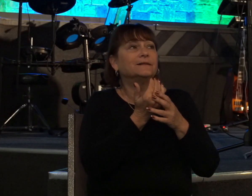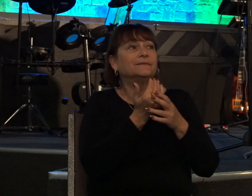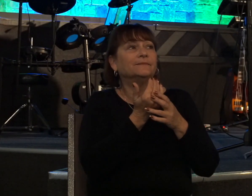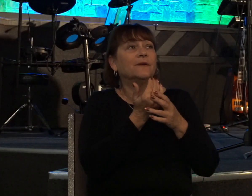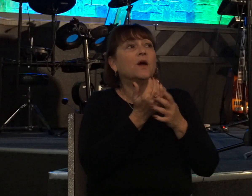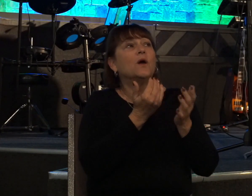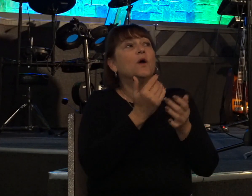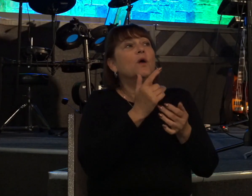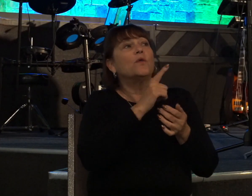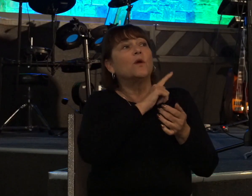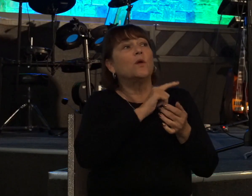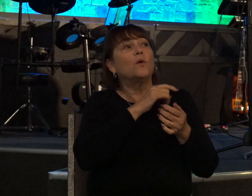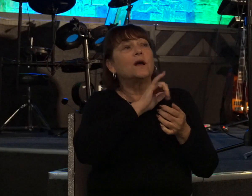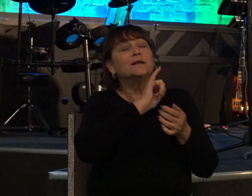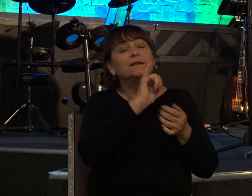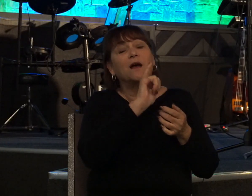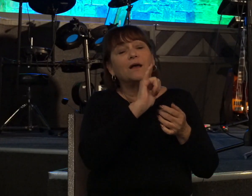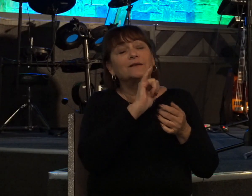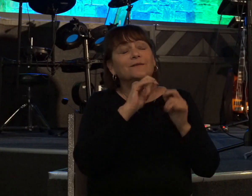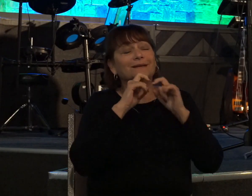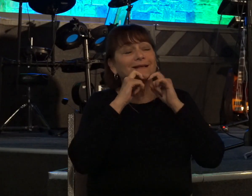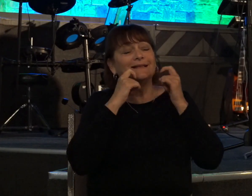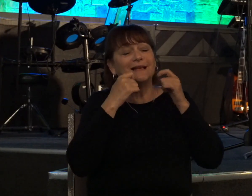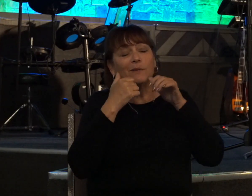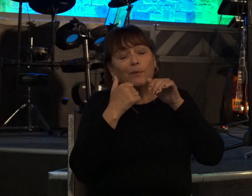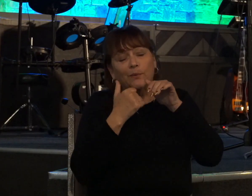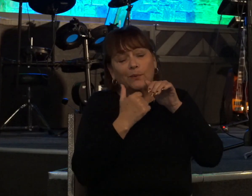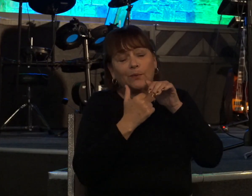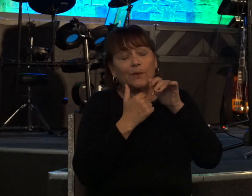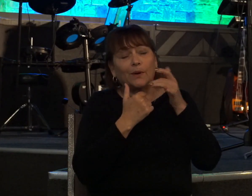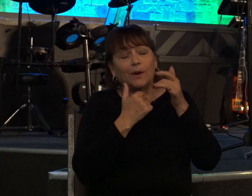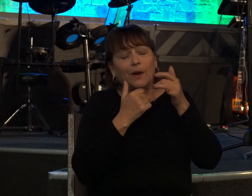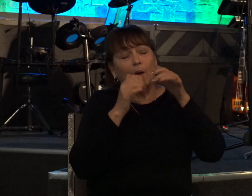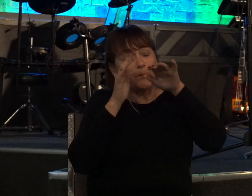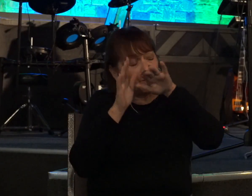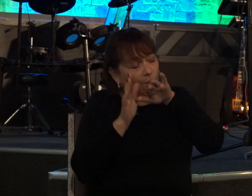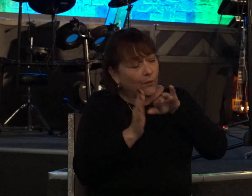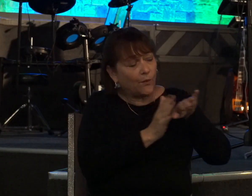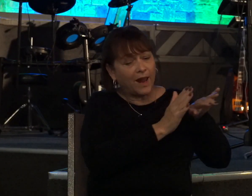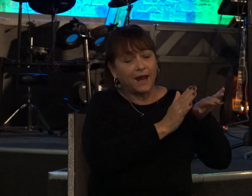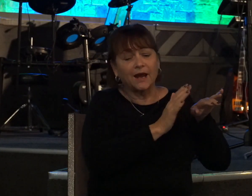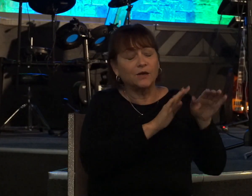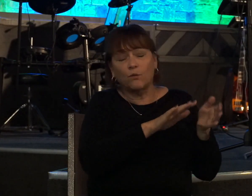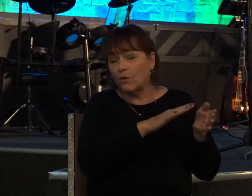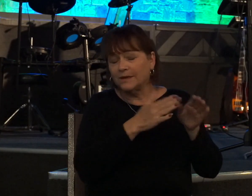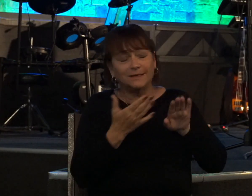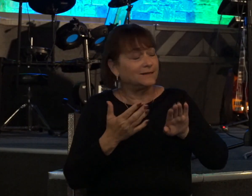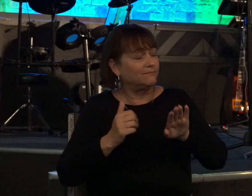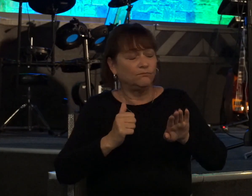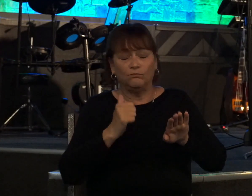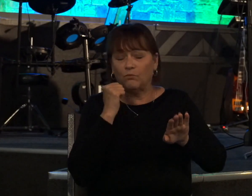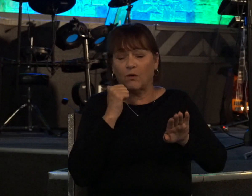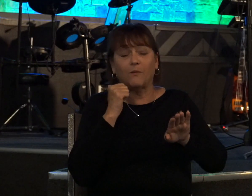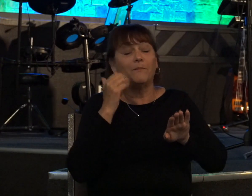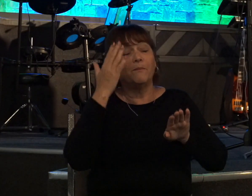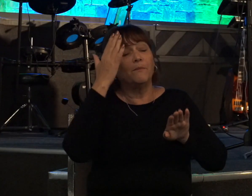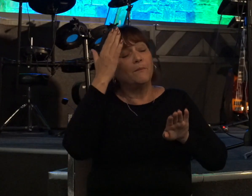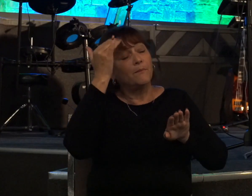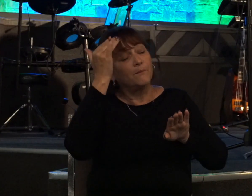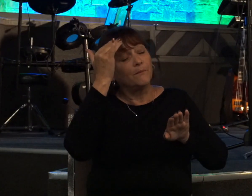also has put away your sin you shall not die however because by this deed you have given great occasion to the